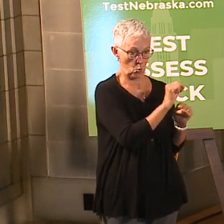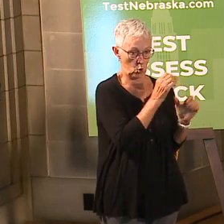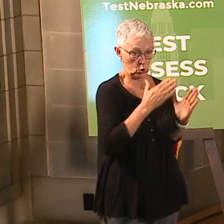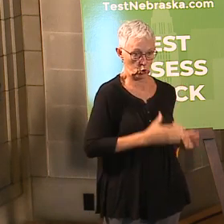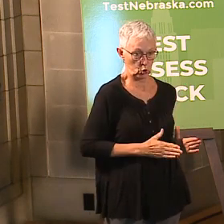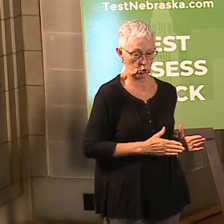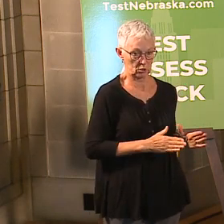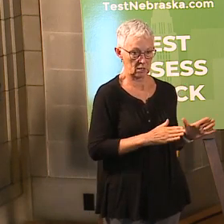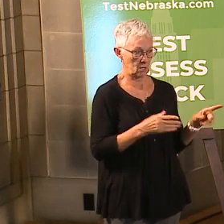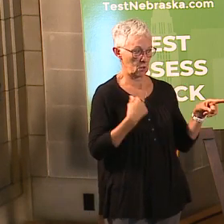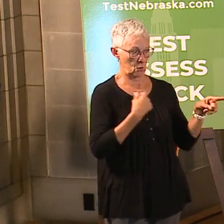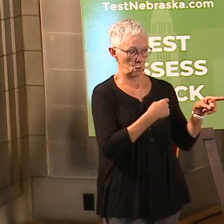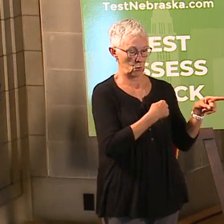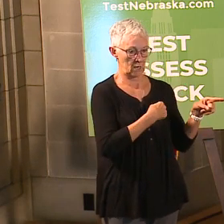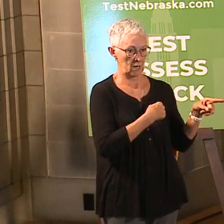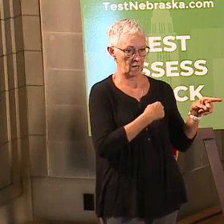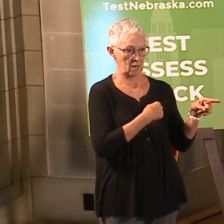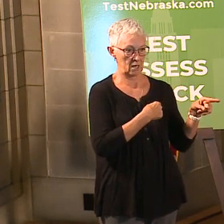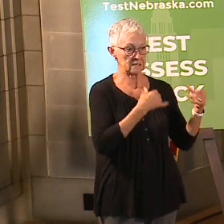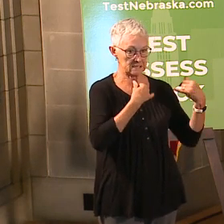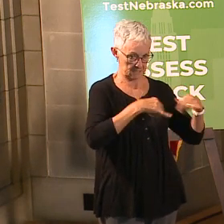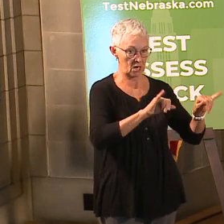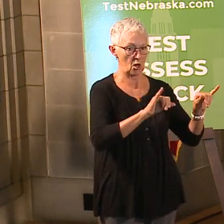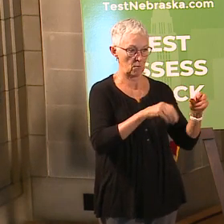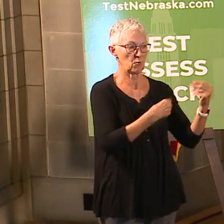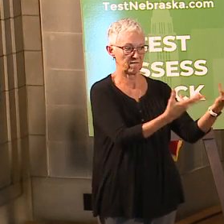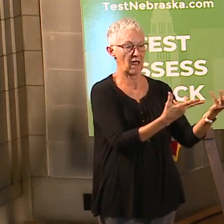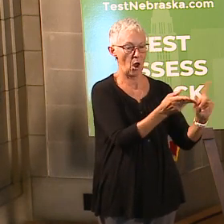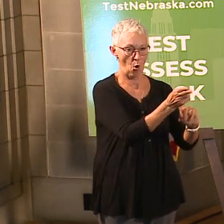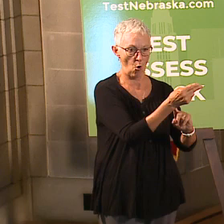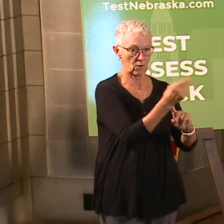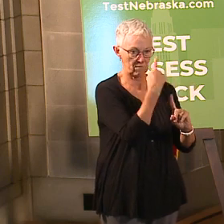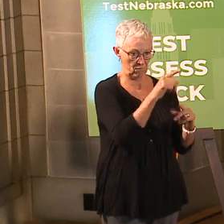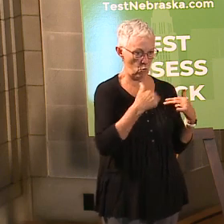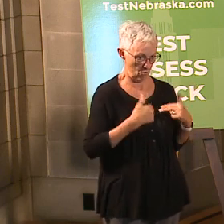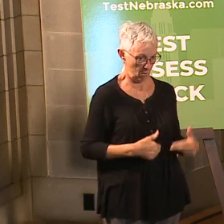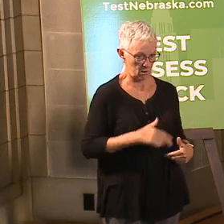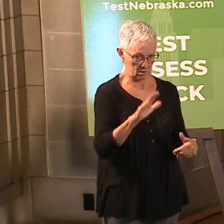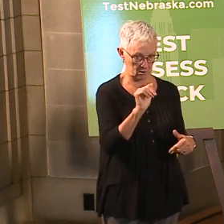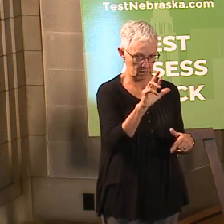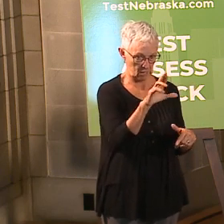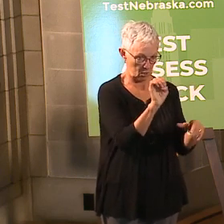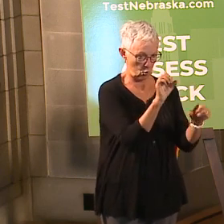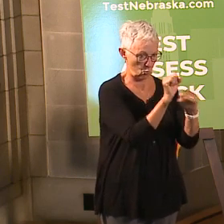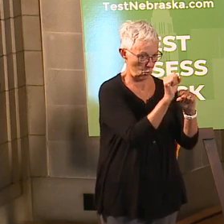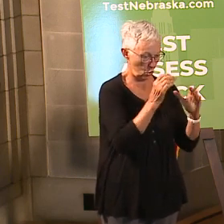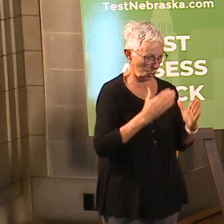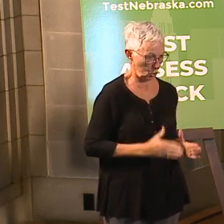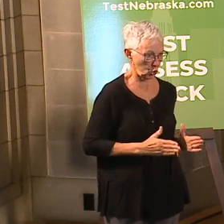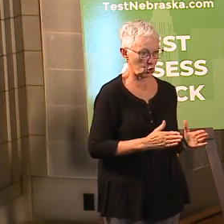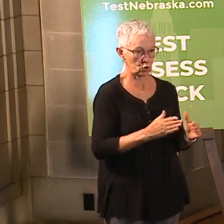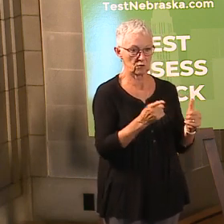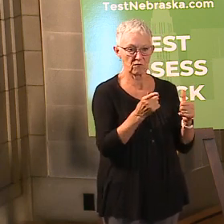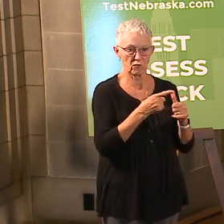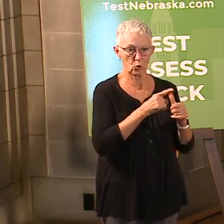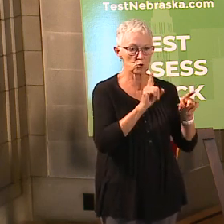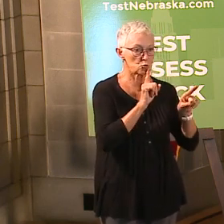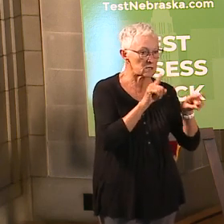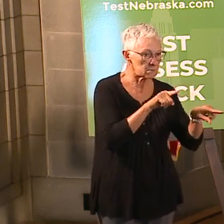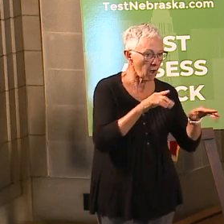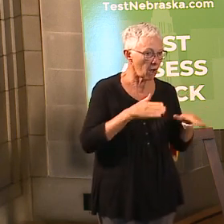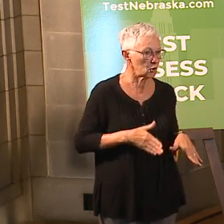to the same population. We've only added educators. So the first round was health care workers, any first responders, so fire, police,